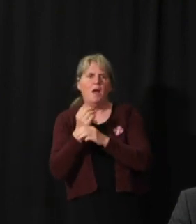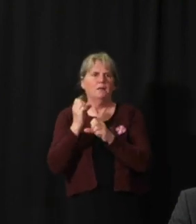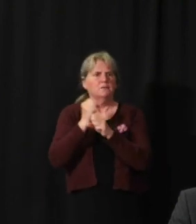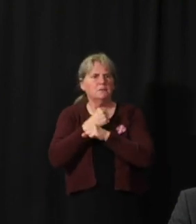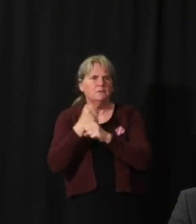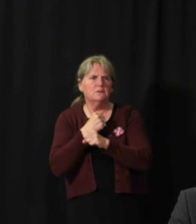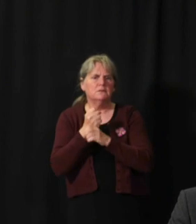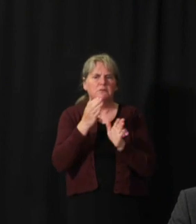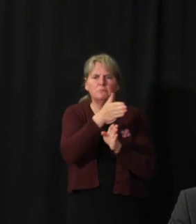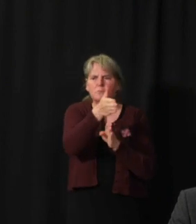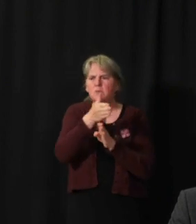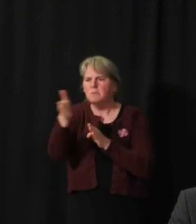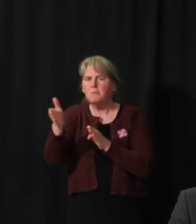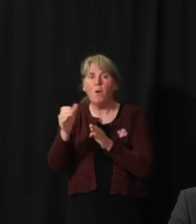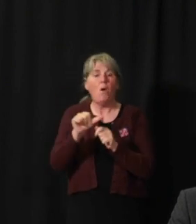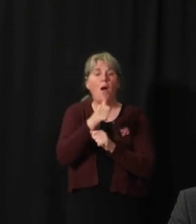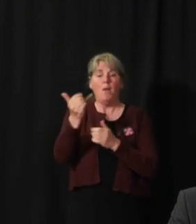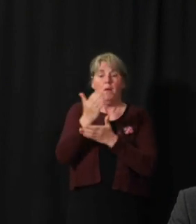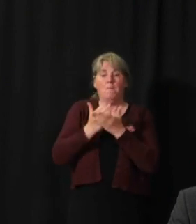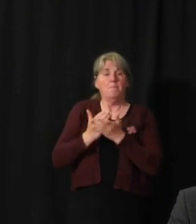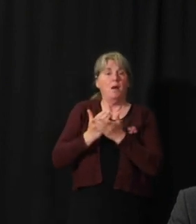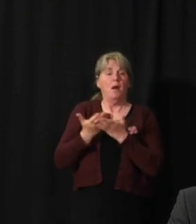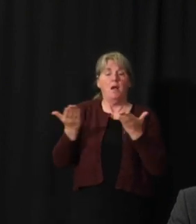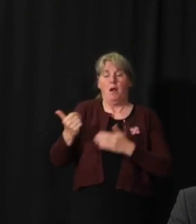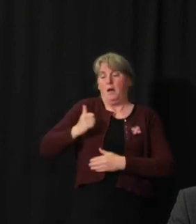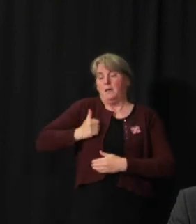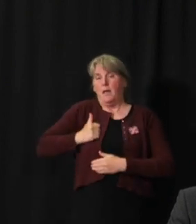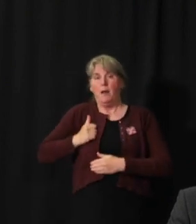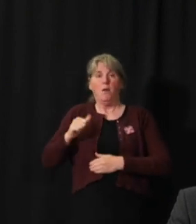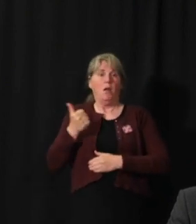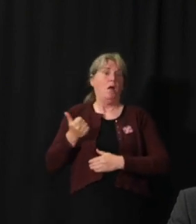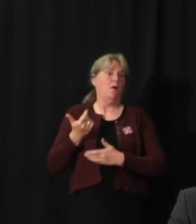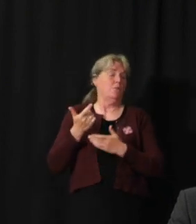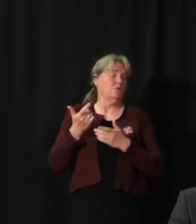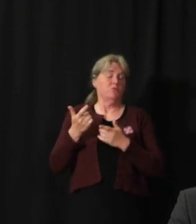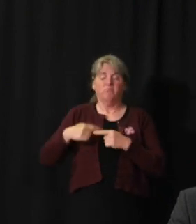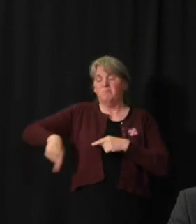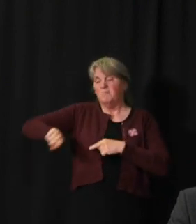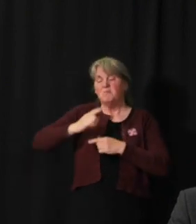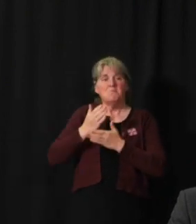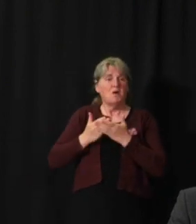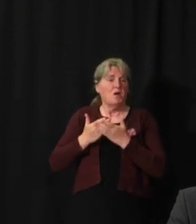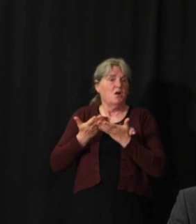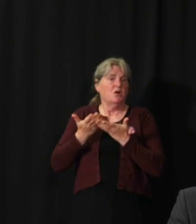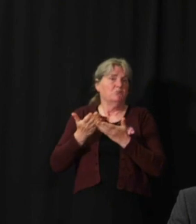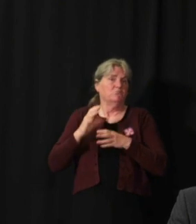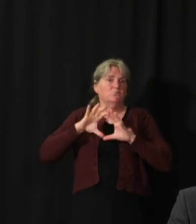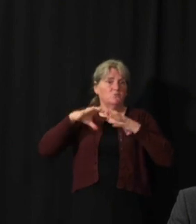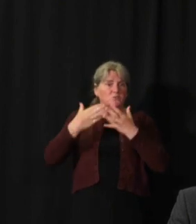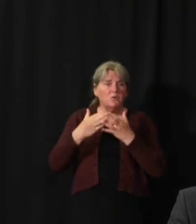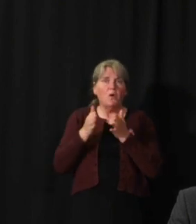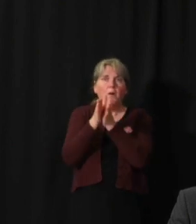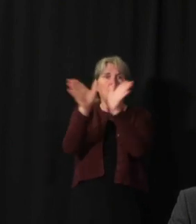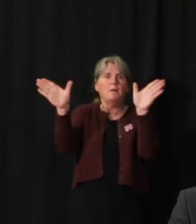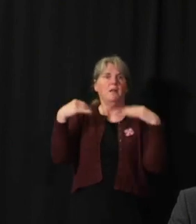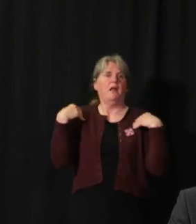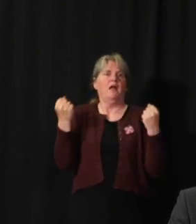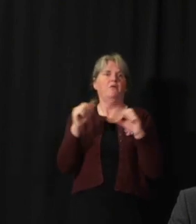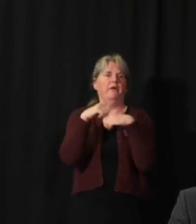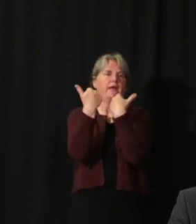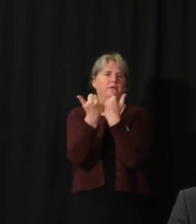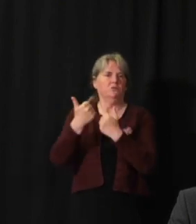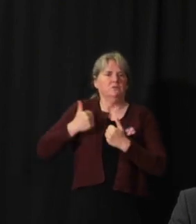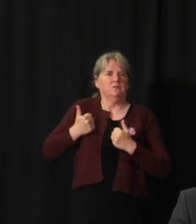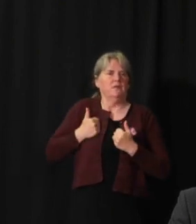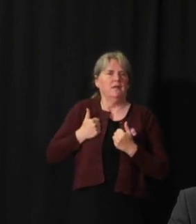another jurisdiction, especially a larger jurisdiction that has that technical modeling capacity or the public health agency of